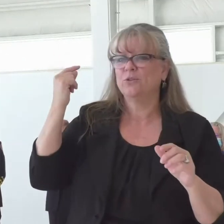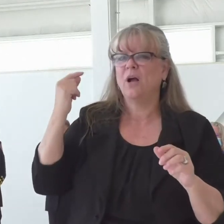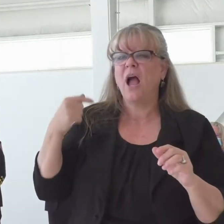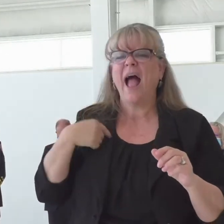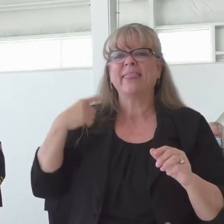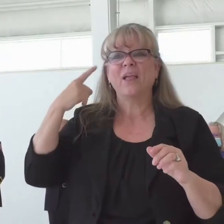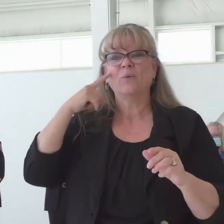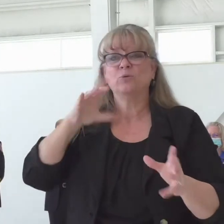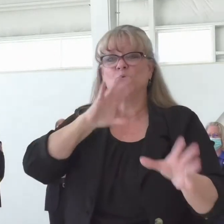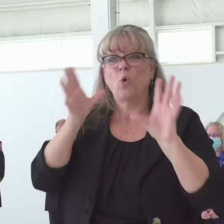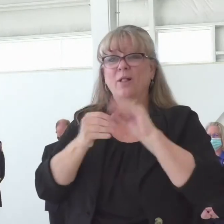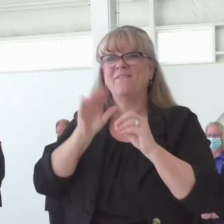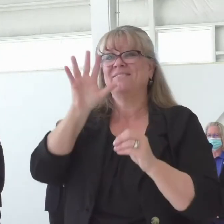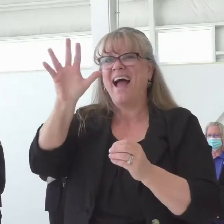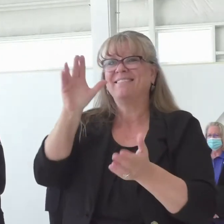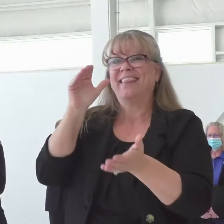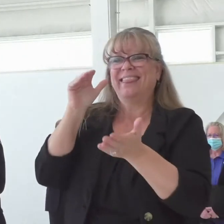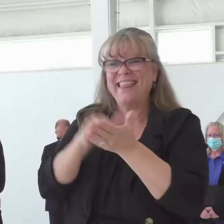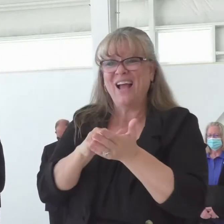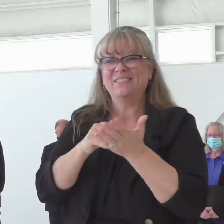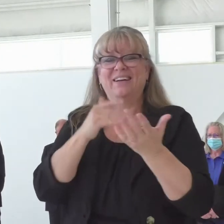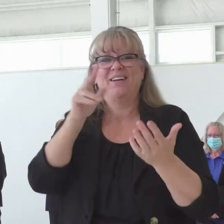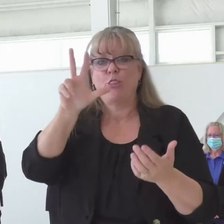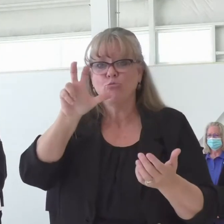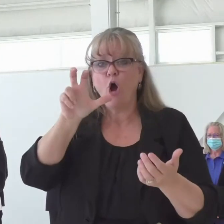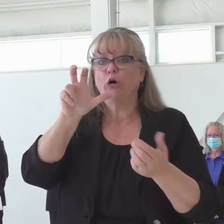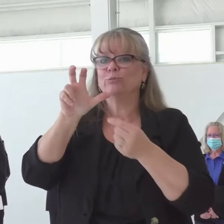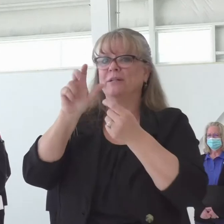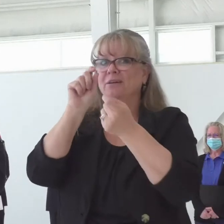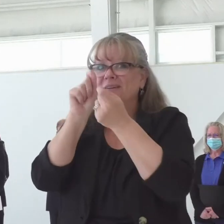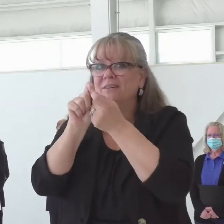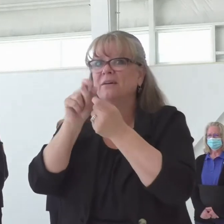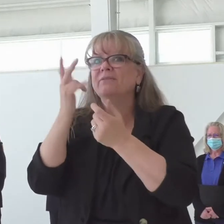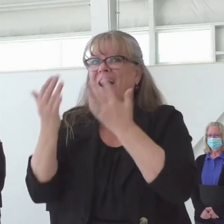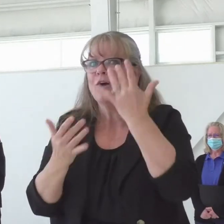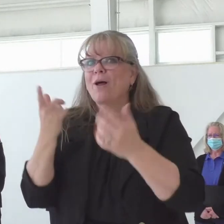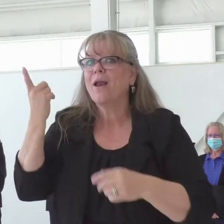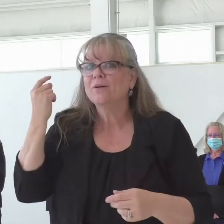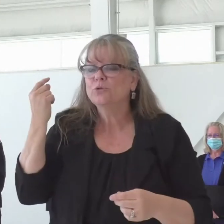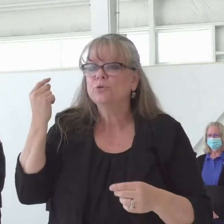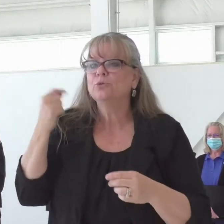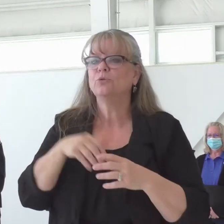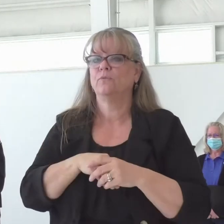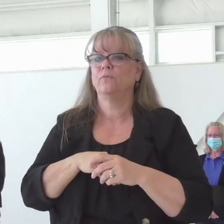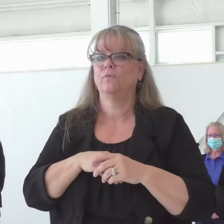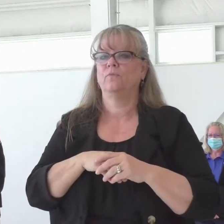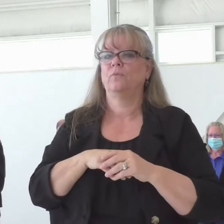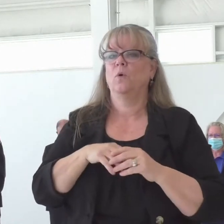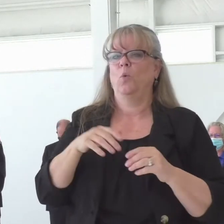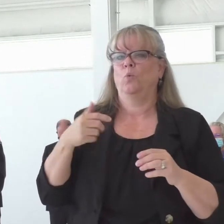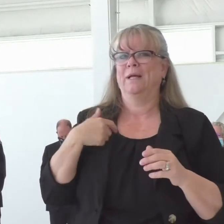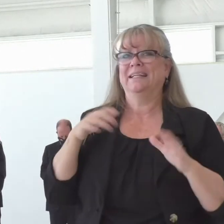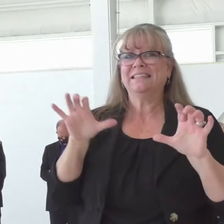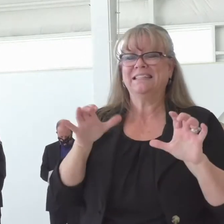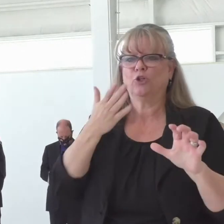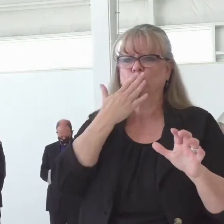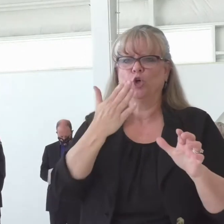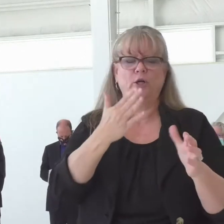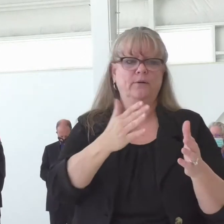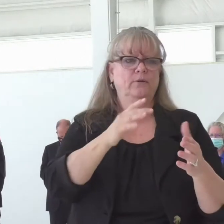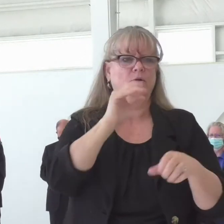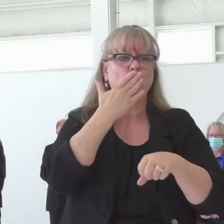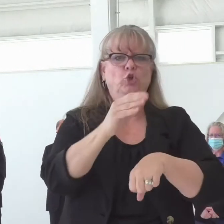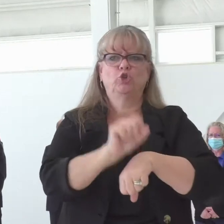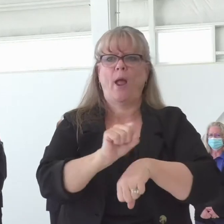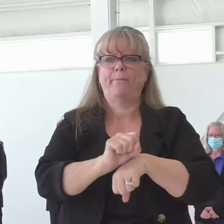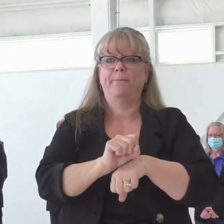fires that occurred so so we did a really good job a really effective job the locals did it keeping